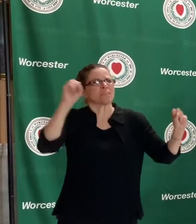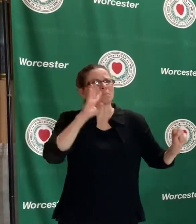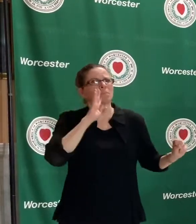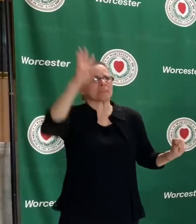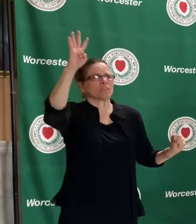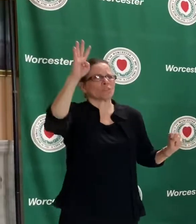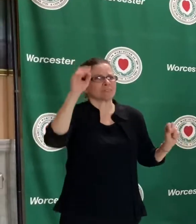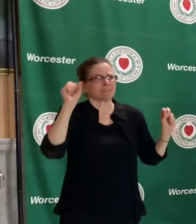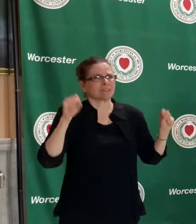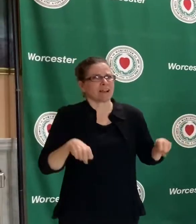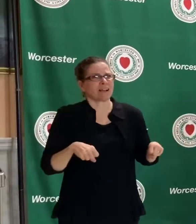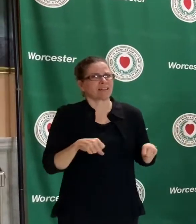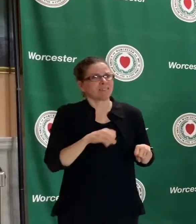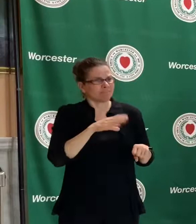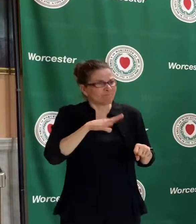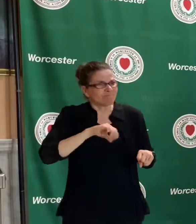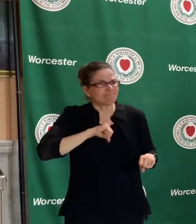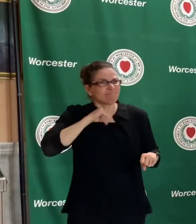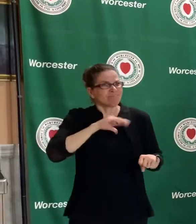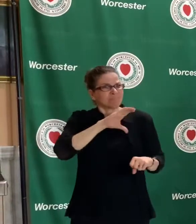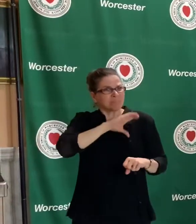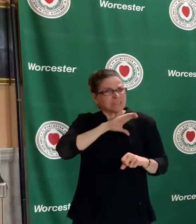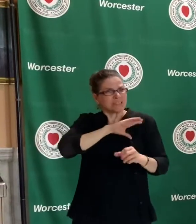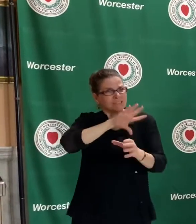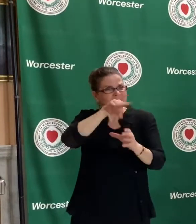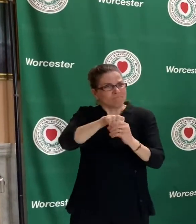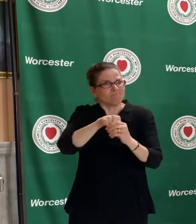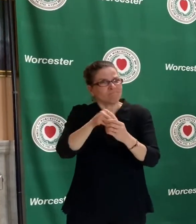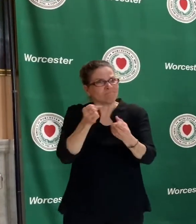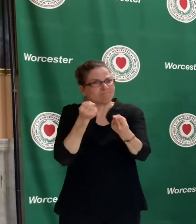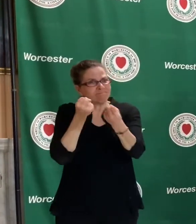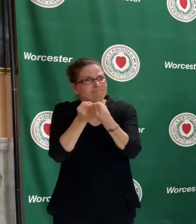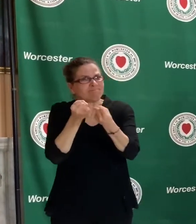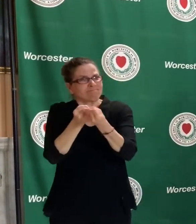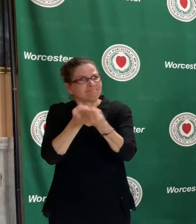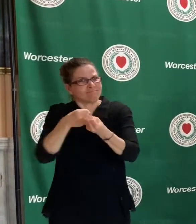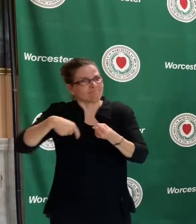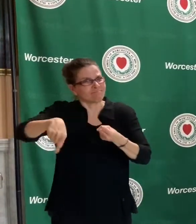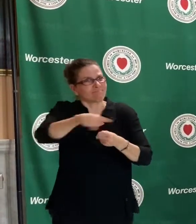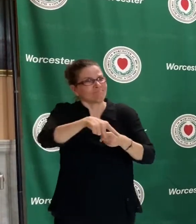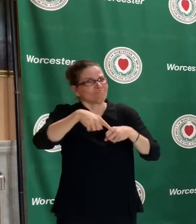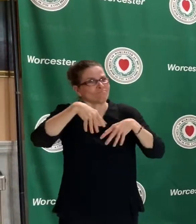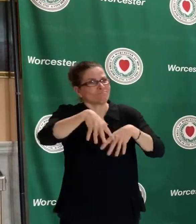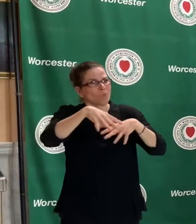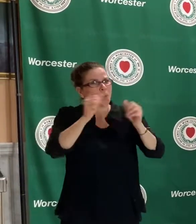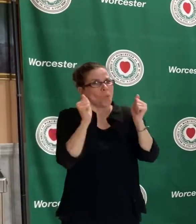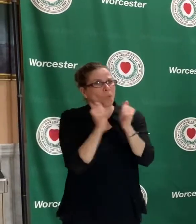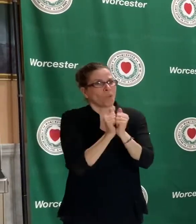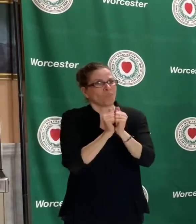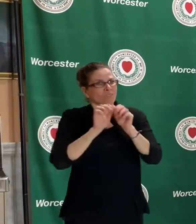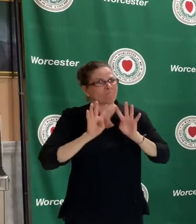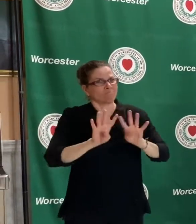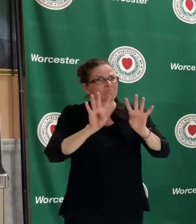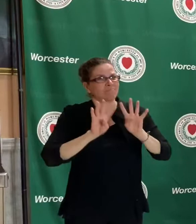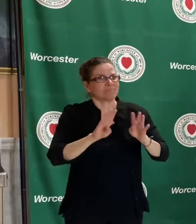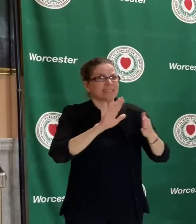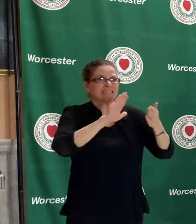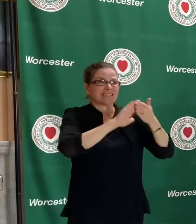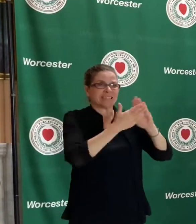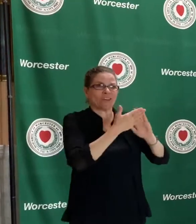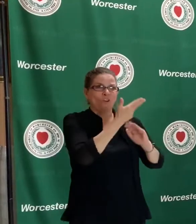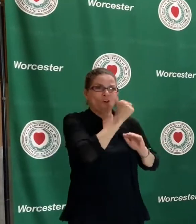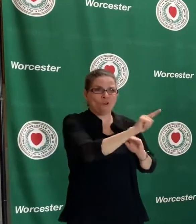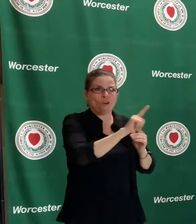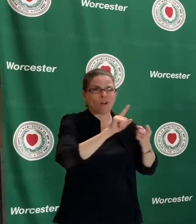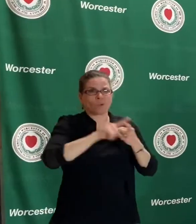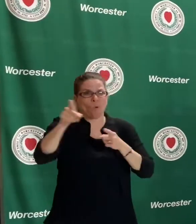participated in that, and the police department helped facilitate the march from City Hall down to the courthouse. It's the same police department that had done